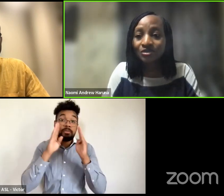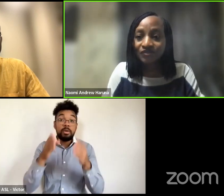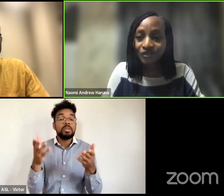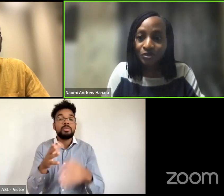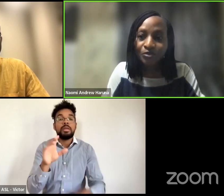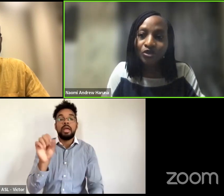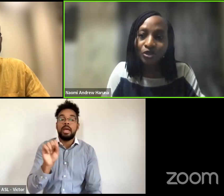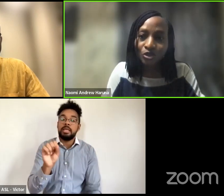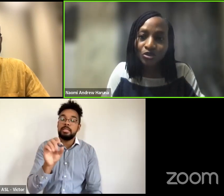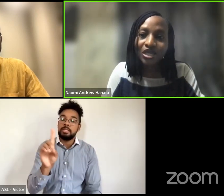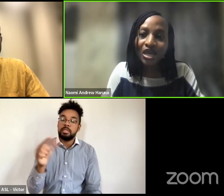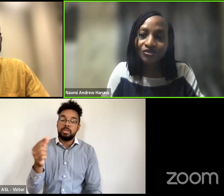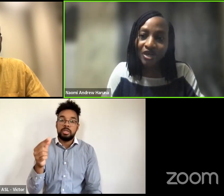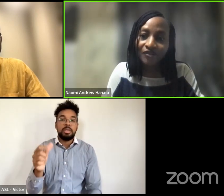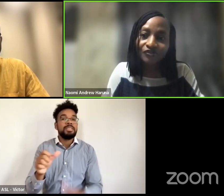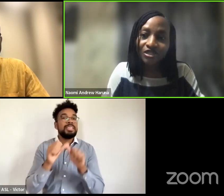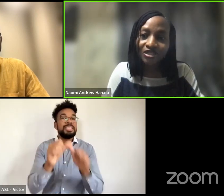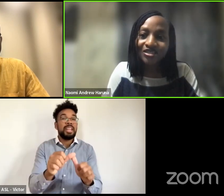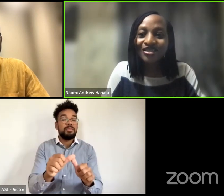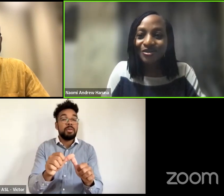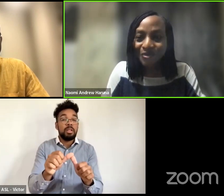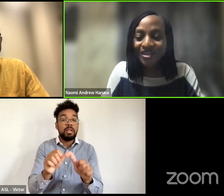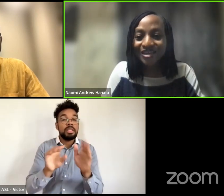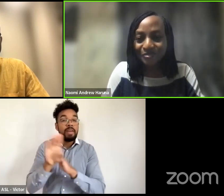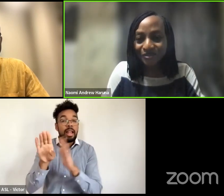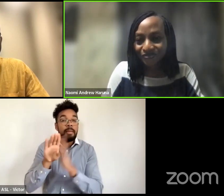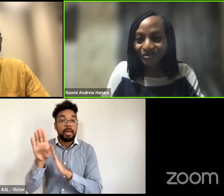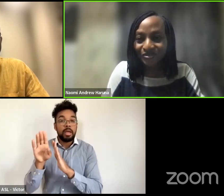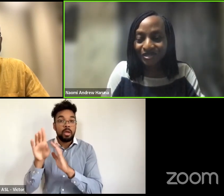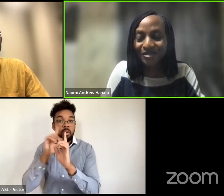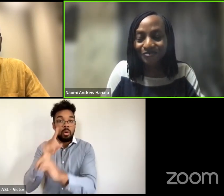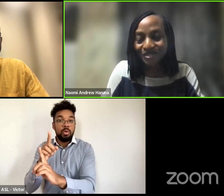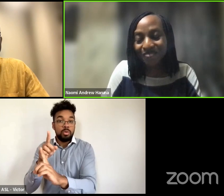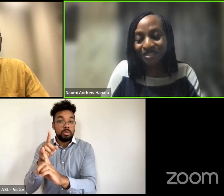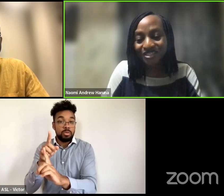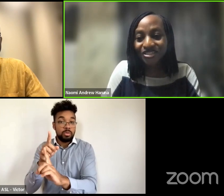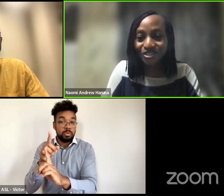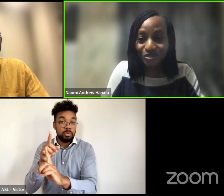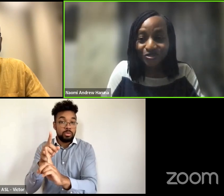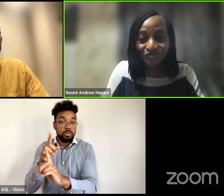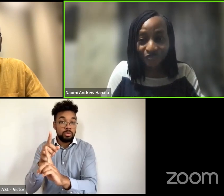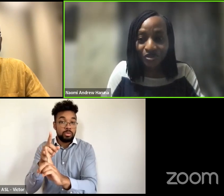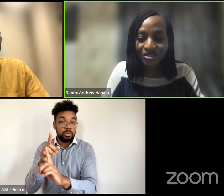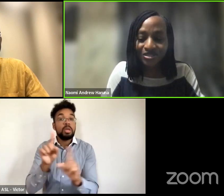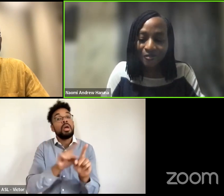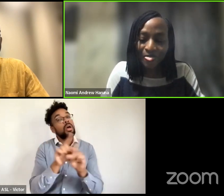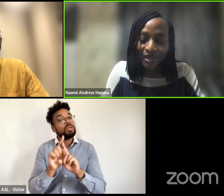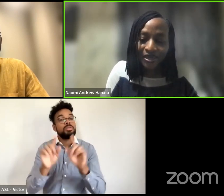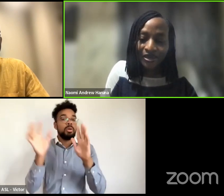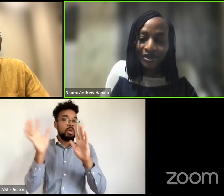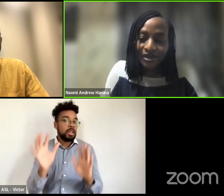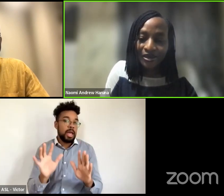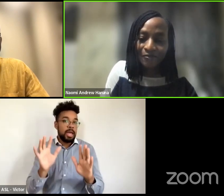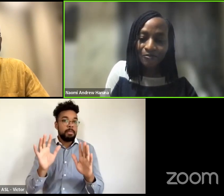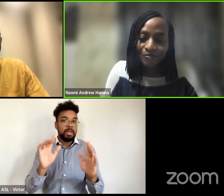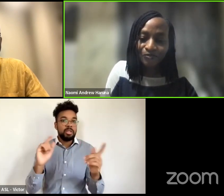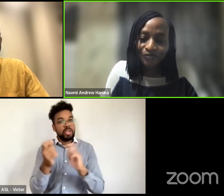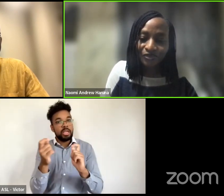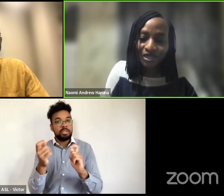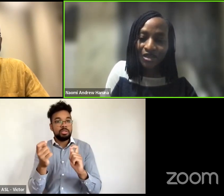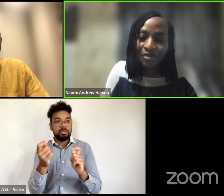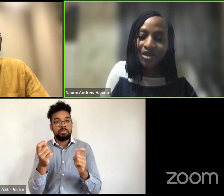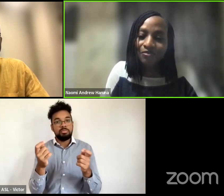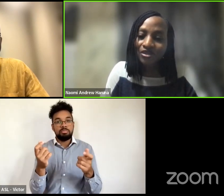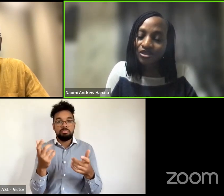sustainable development goals and rightfully where climate for um climate change also falls um